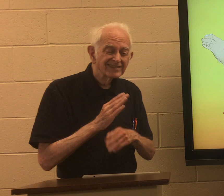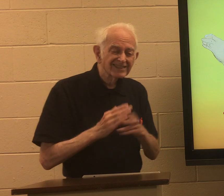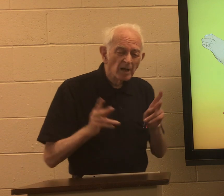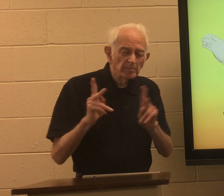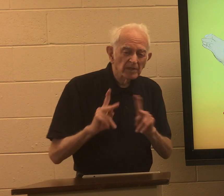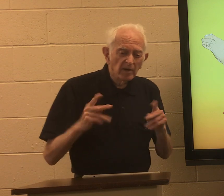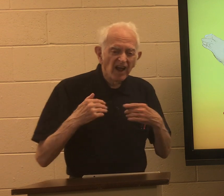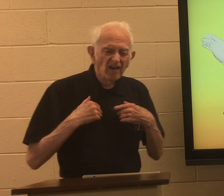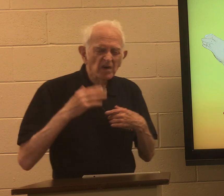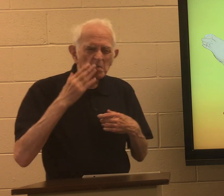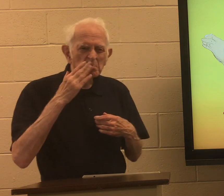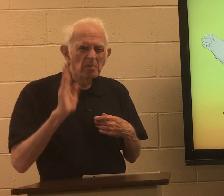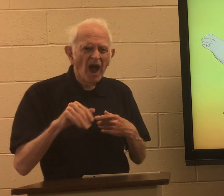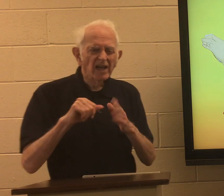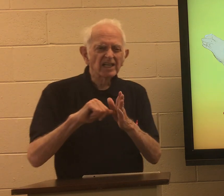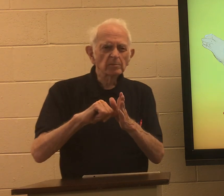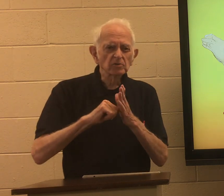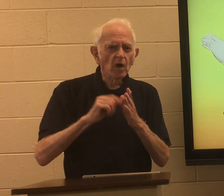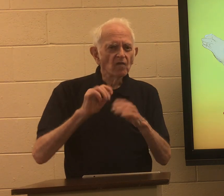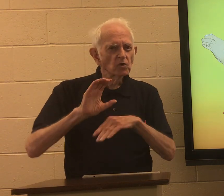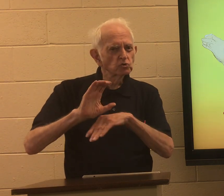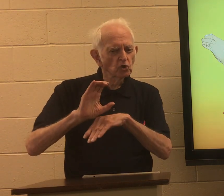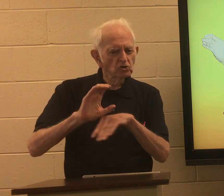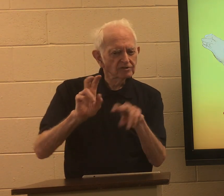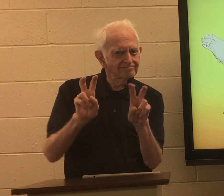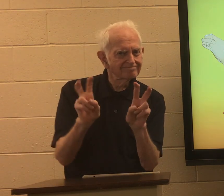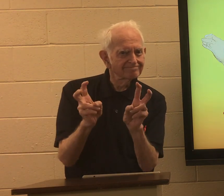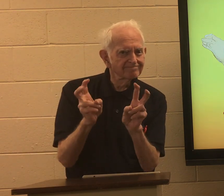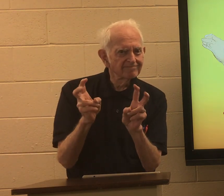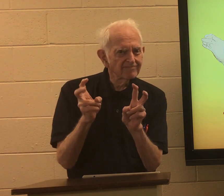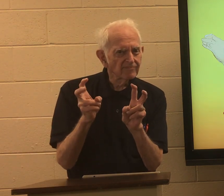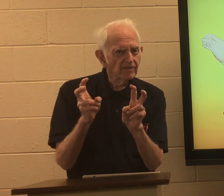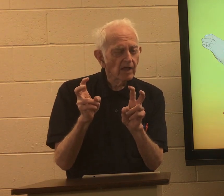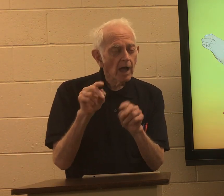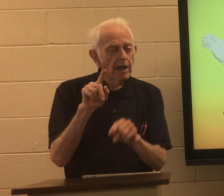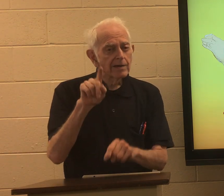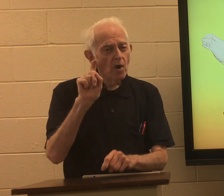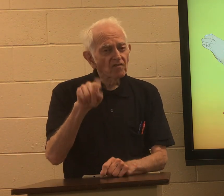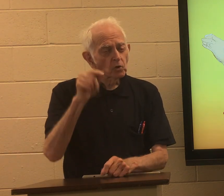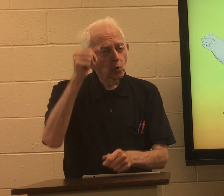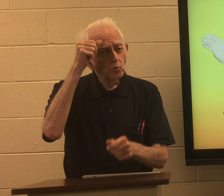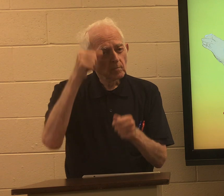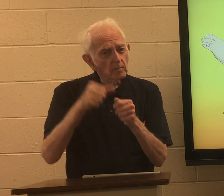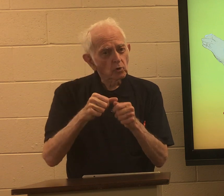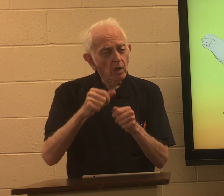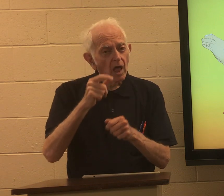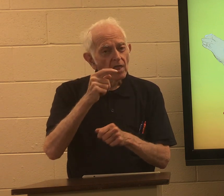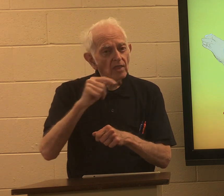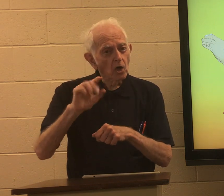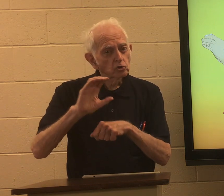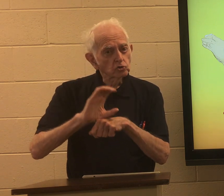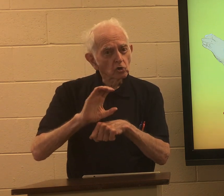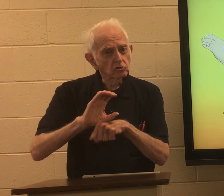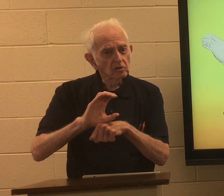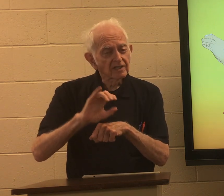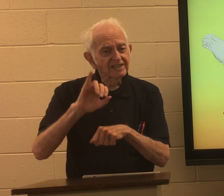some people have a bad impression of the church you have to remember that the